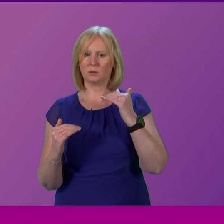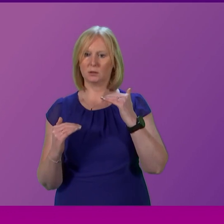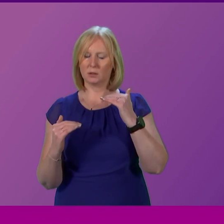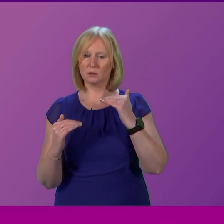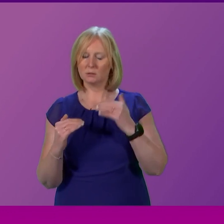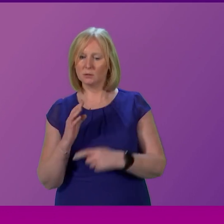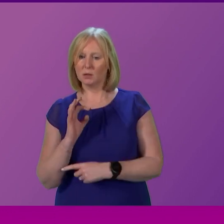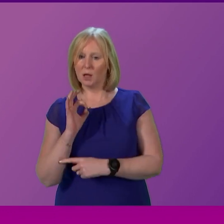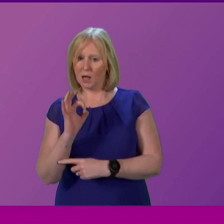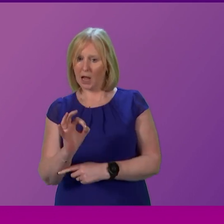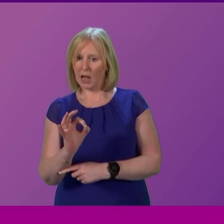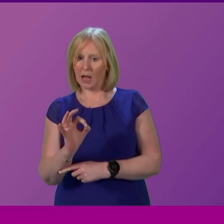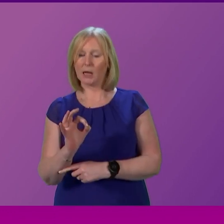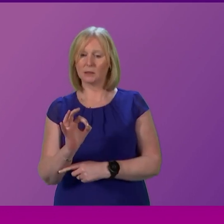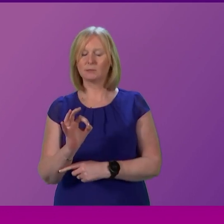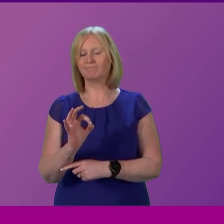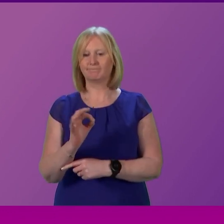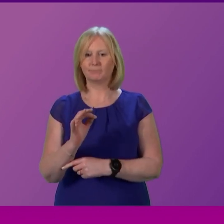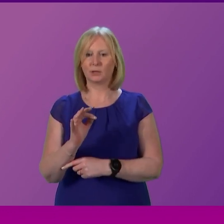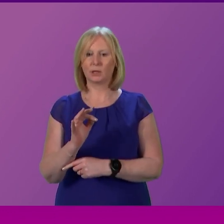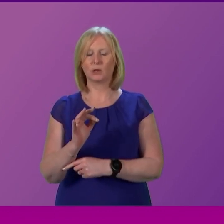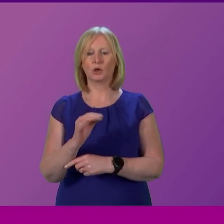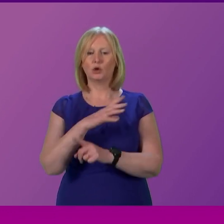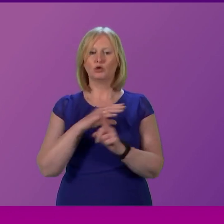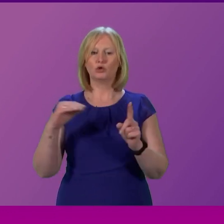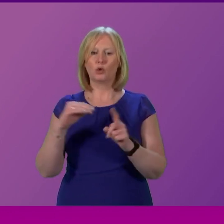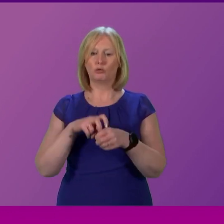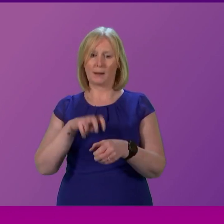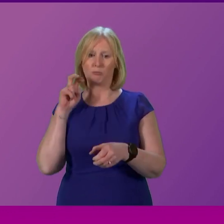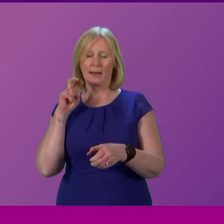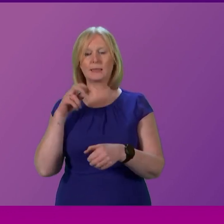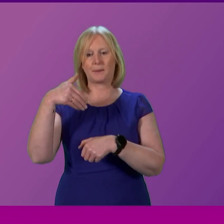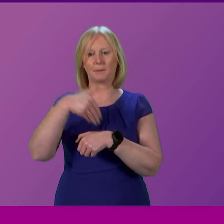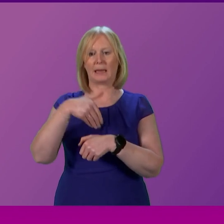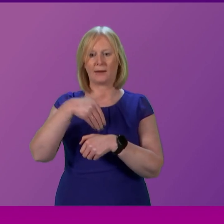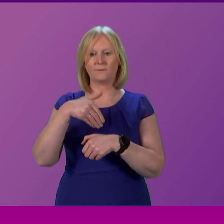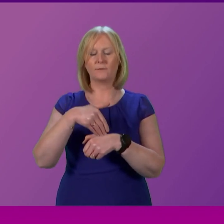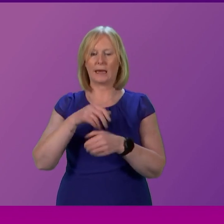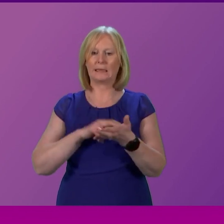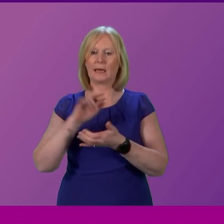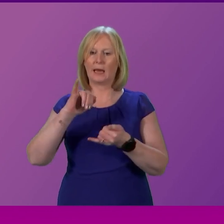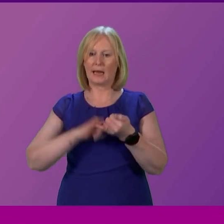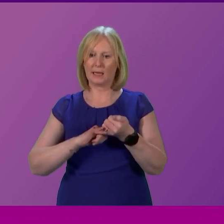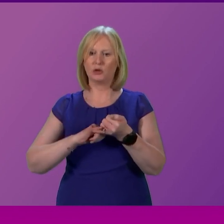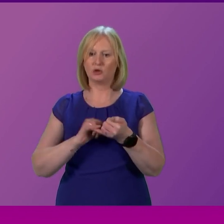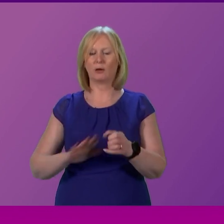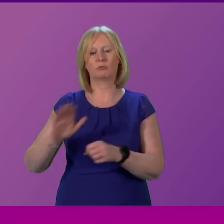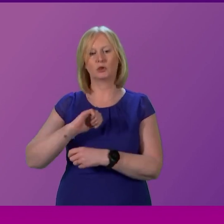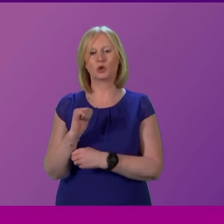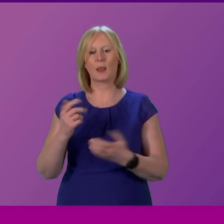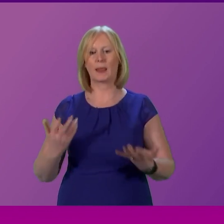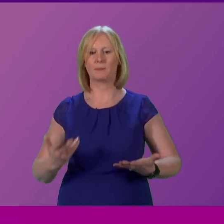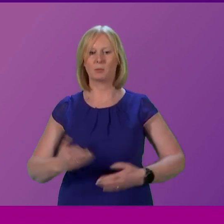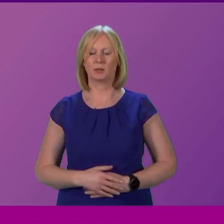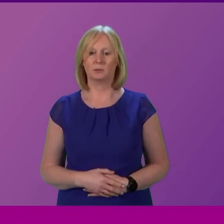concerns that the economic hit of a hard Tory Brexit is fuelling the severe challenges that the NHS in Scotland is currently facing